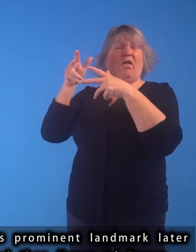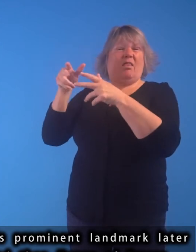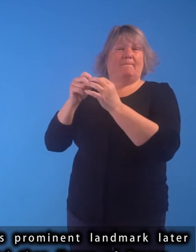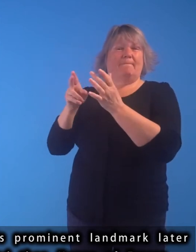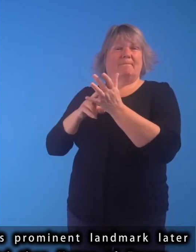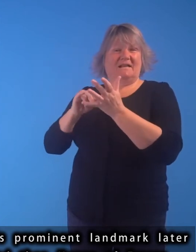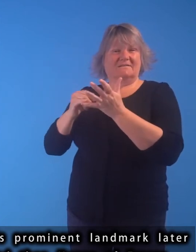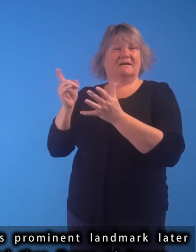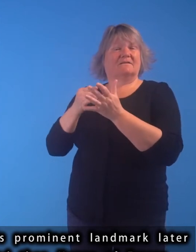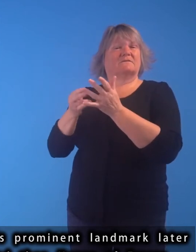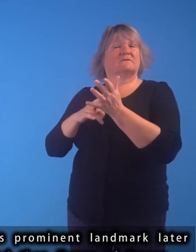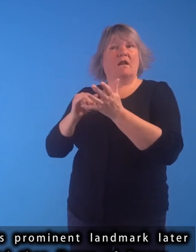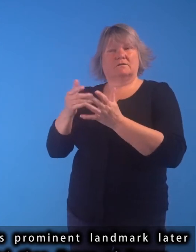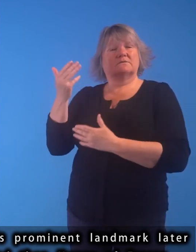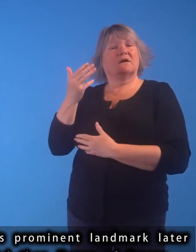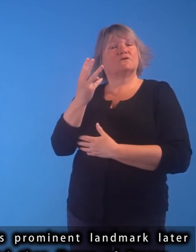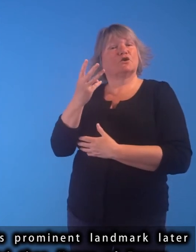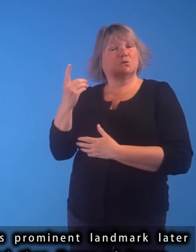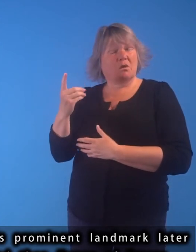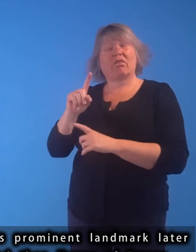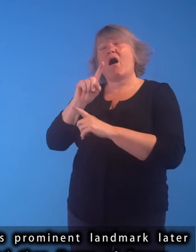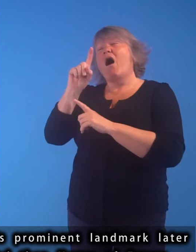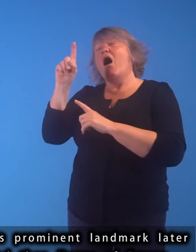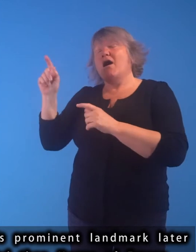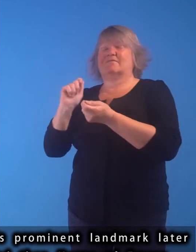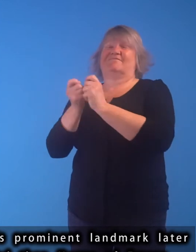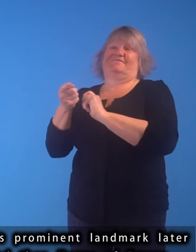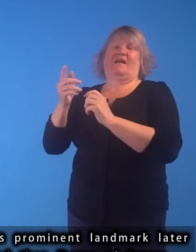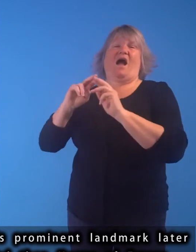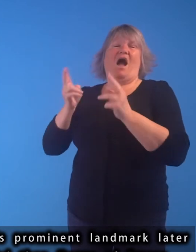in 1931, and then House of Fraser.